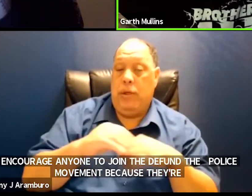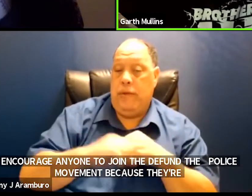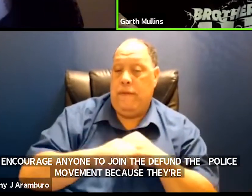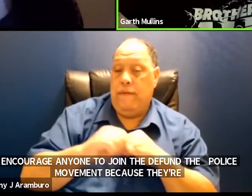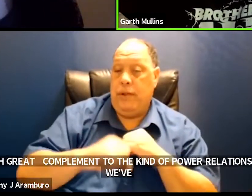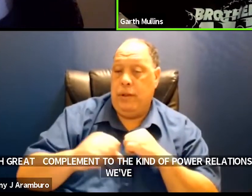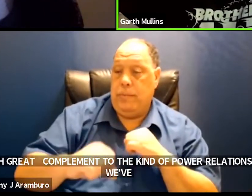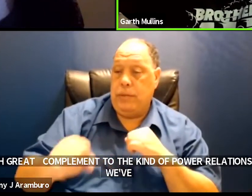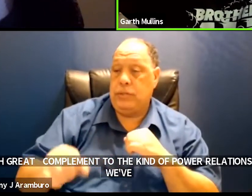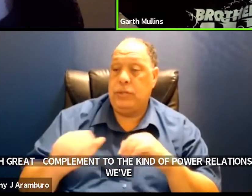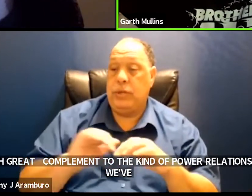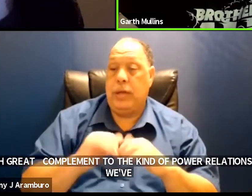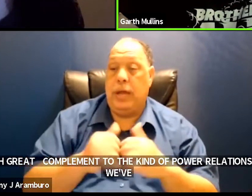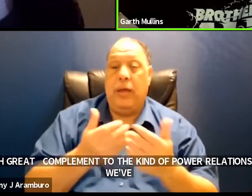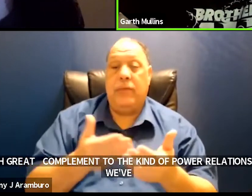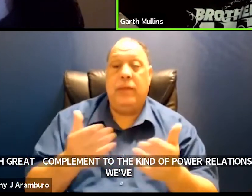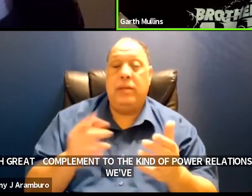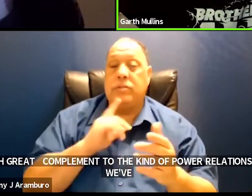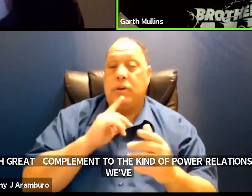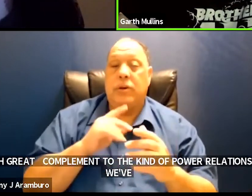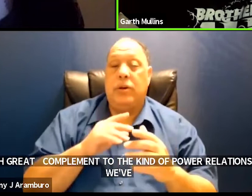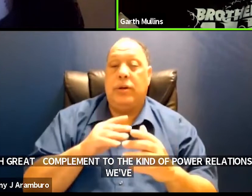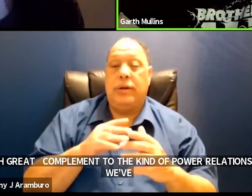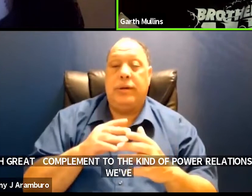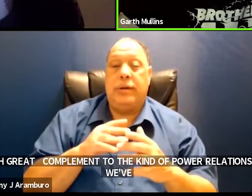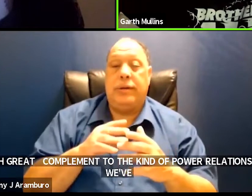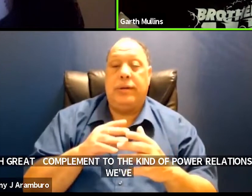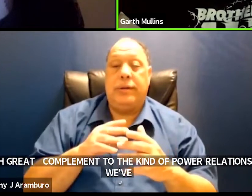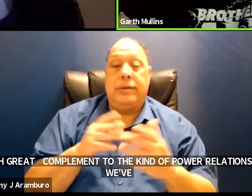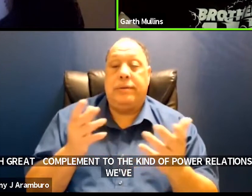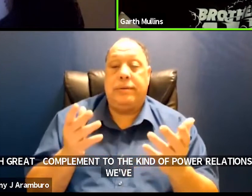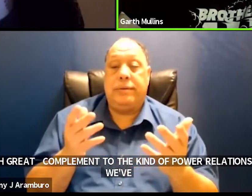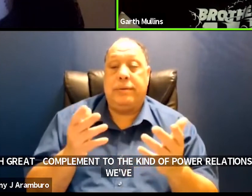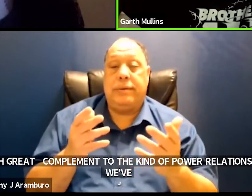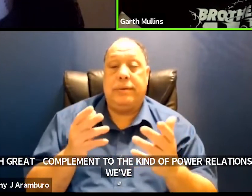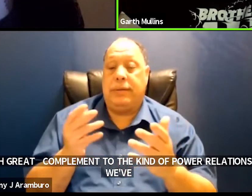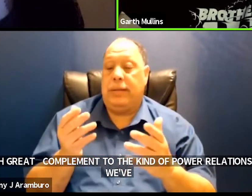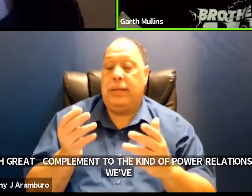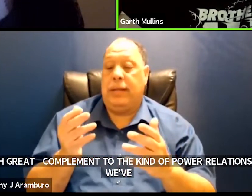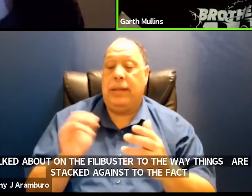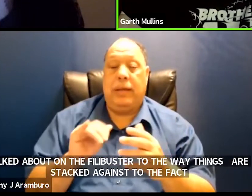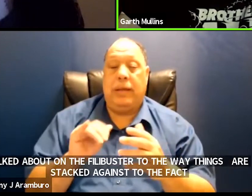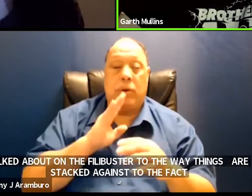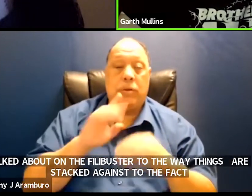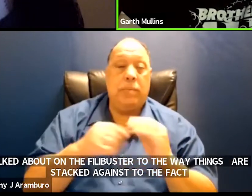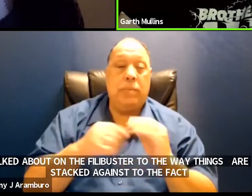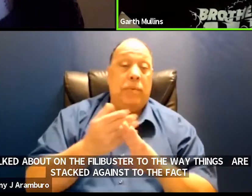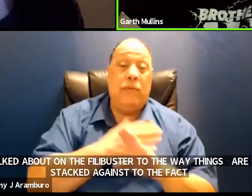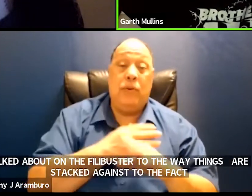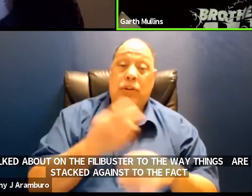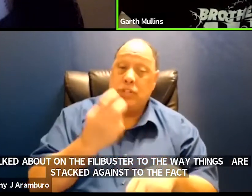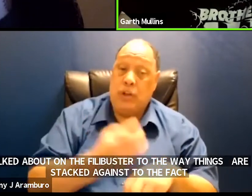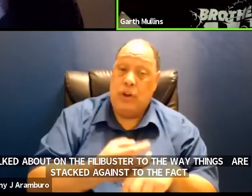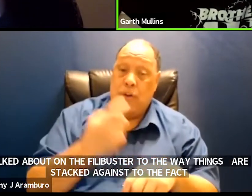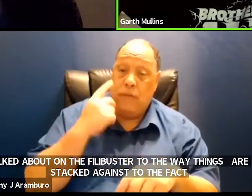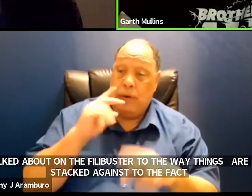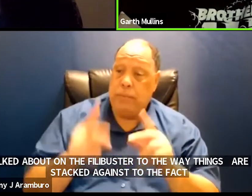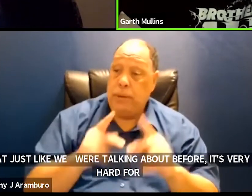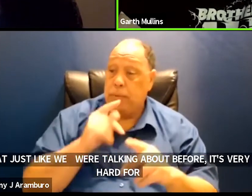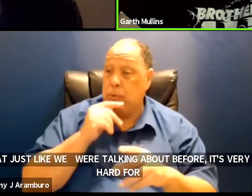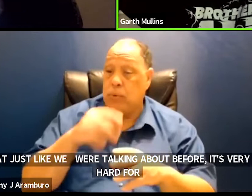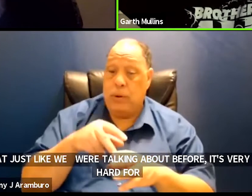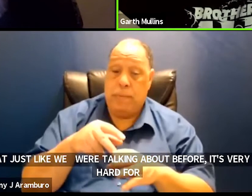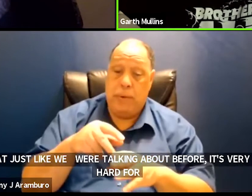the way uh things are stacked against to the fact that um just like we were talking about before it's very hard for people who are marginalized to call the police